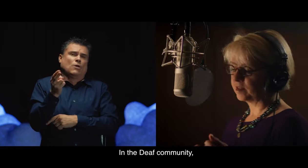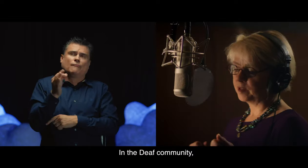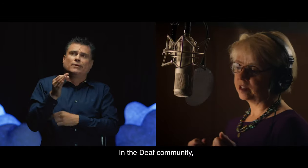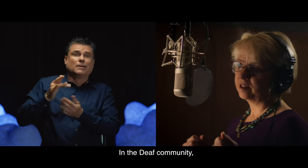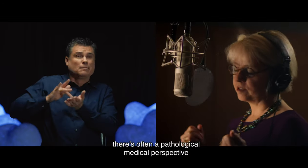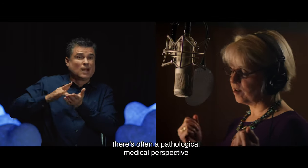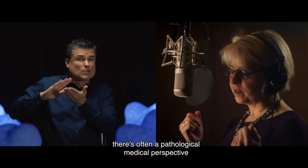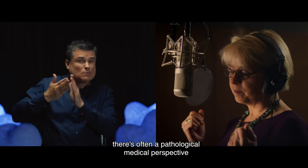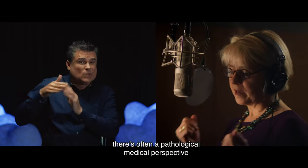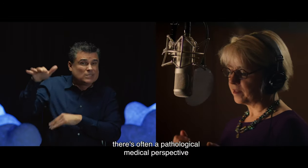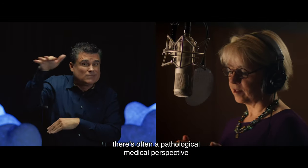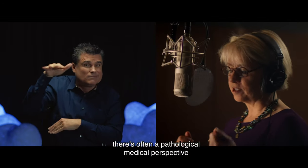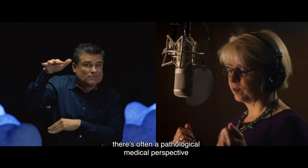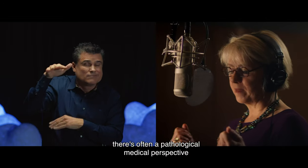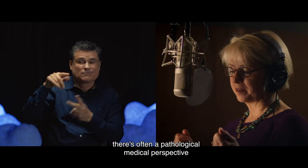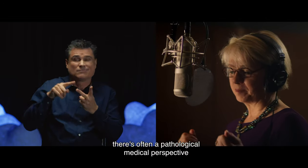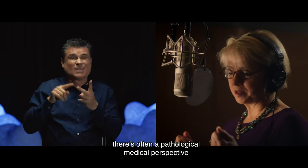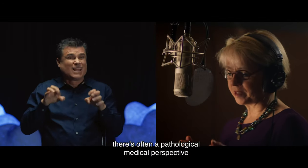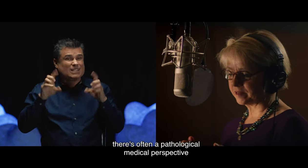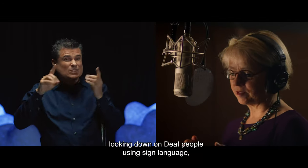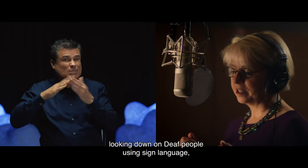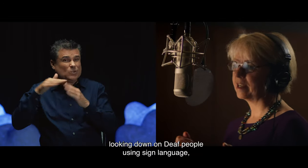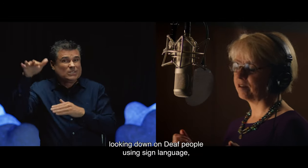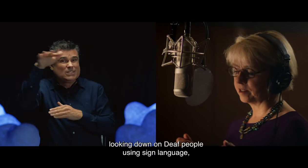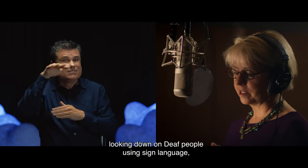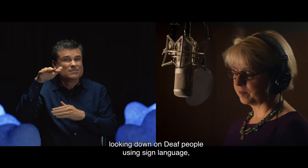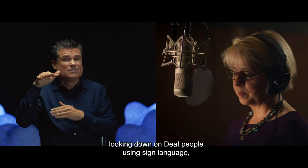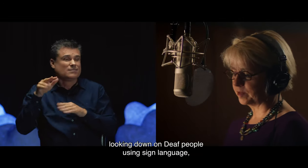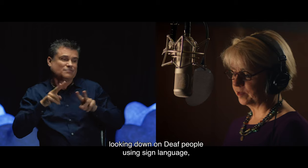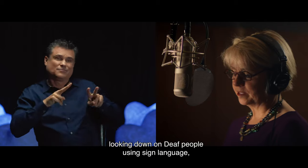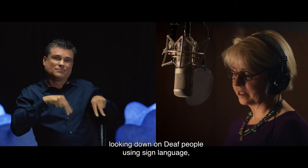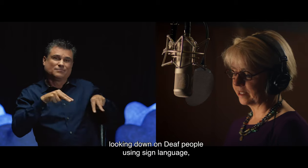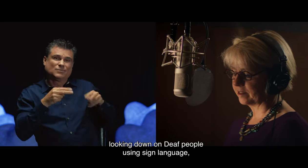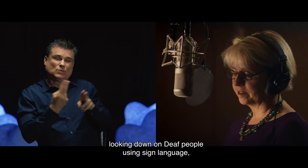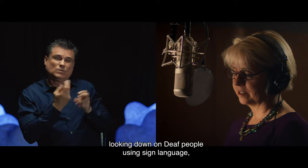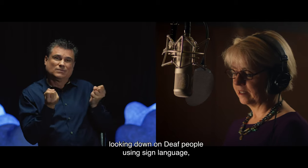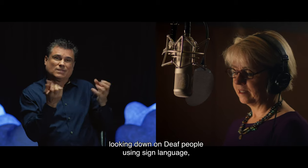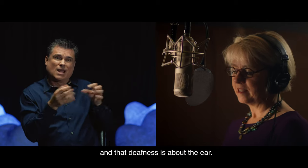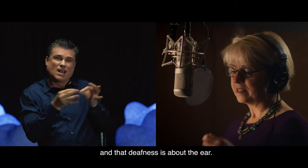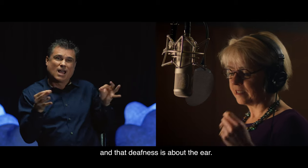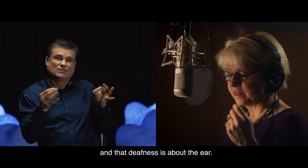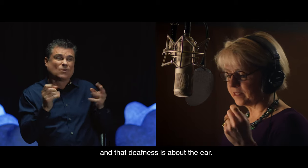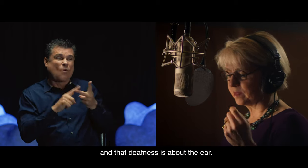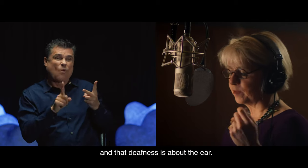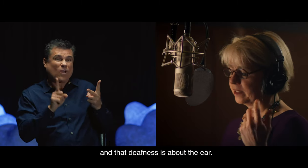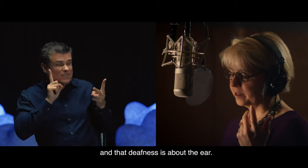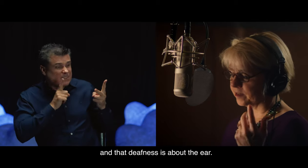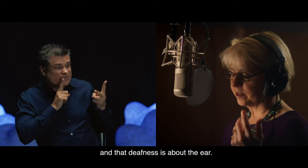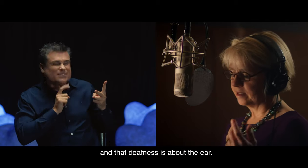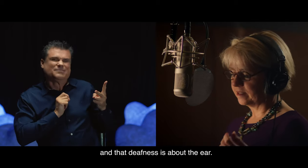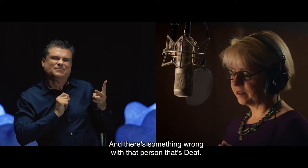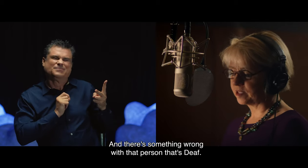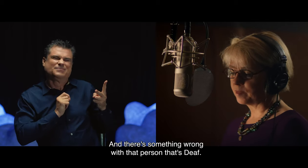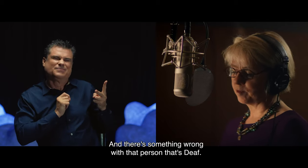In the deaf community, there's often a pathological medical perspective, looking down on deaf people using sign language, and that deafness is about the